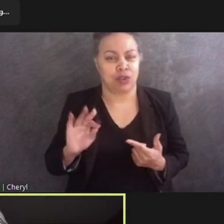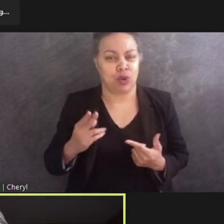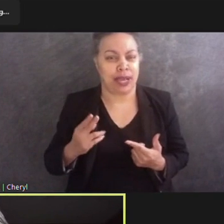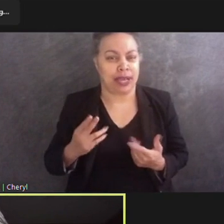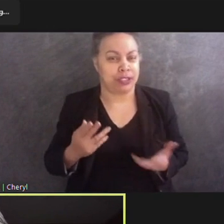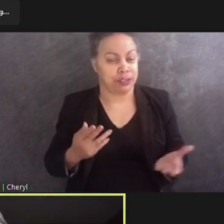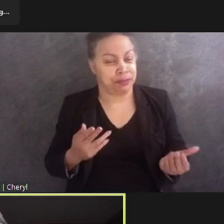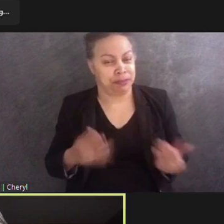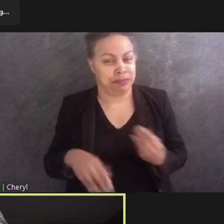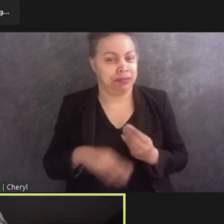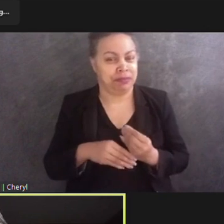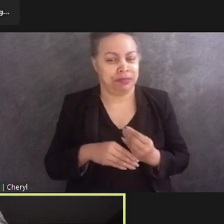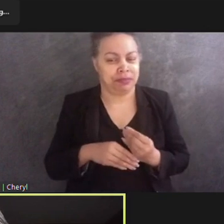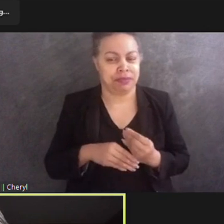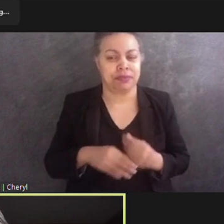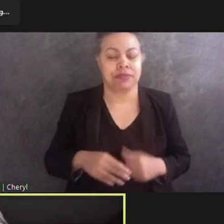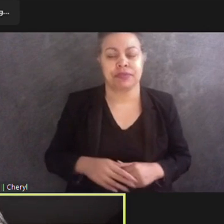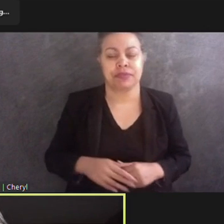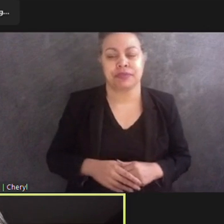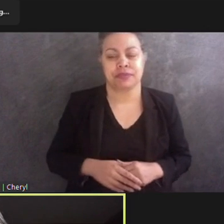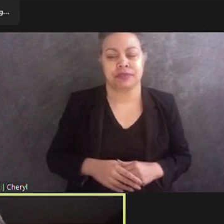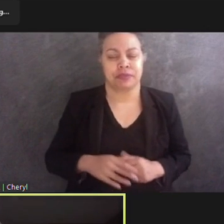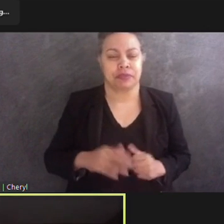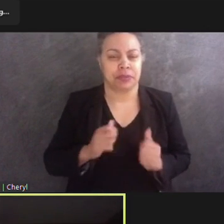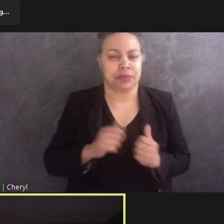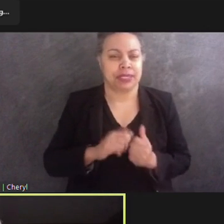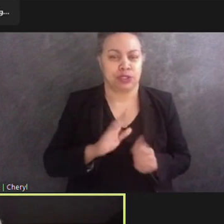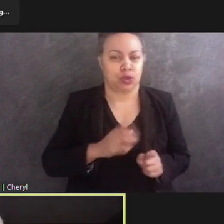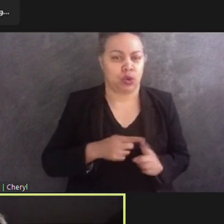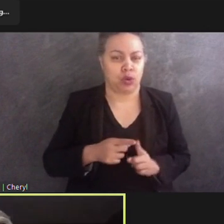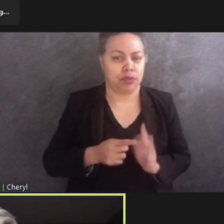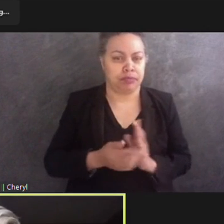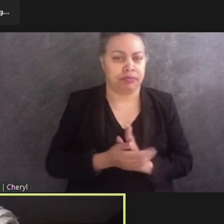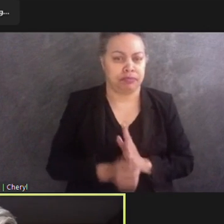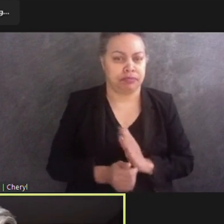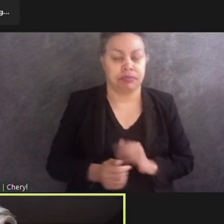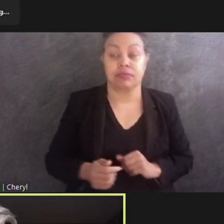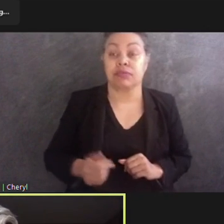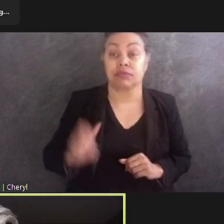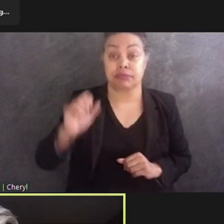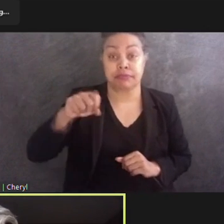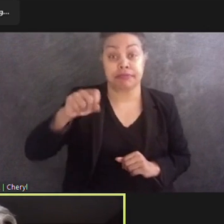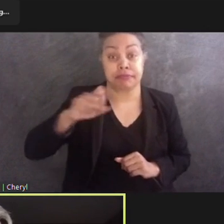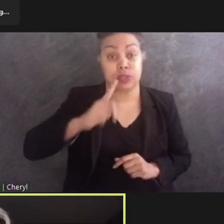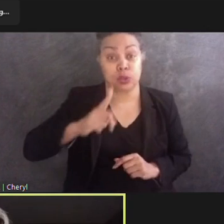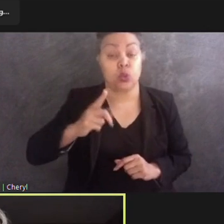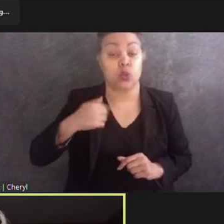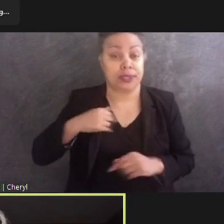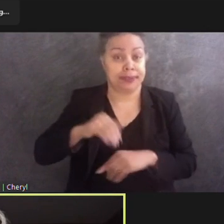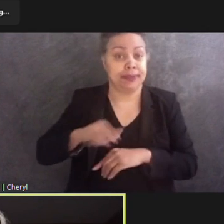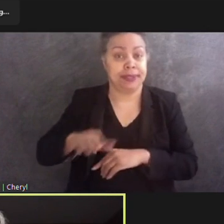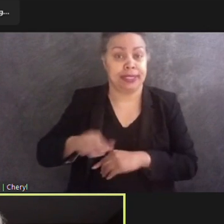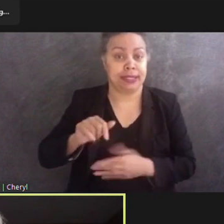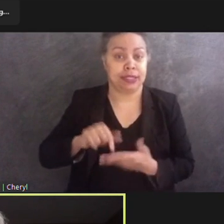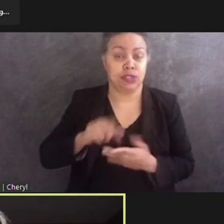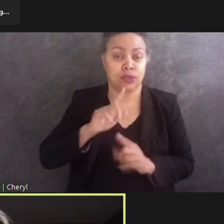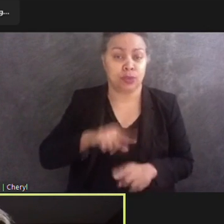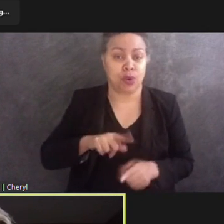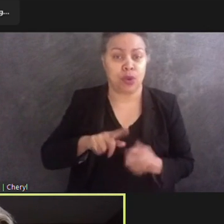very much with her expertise. Indeed, this report was sent to the Acting Director of